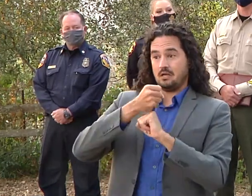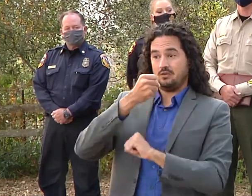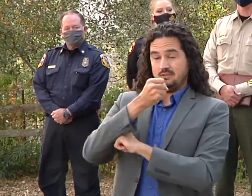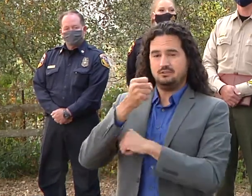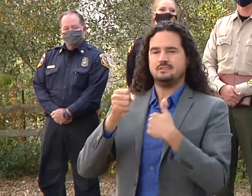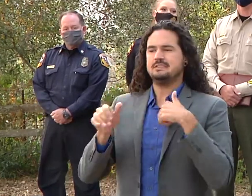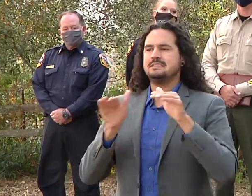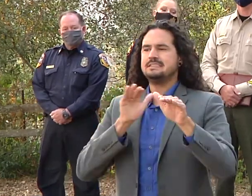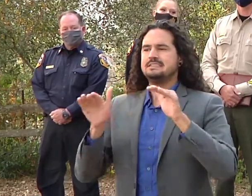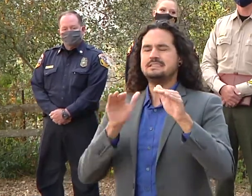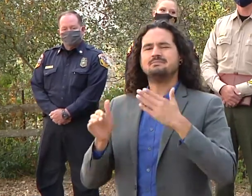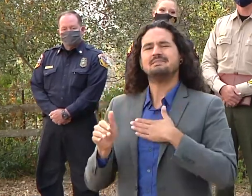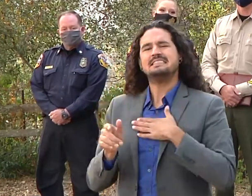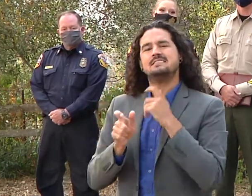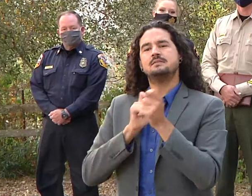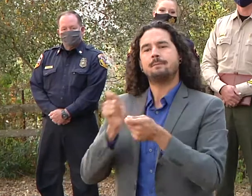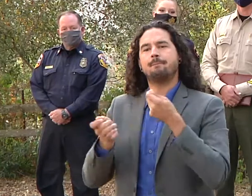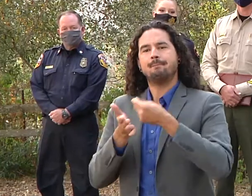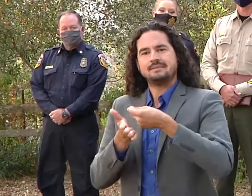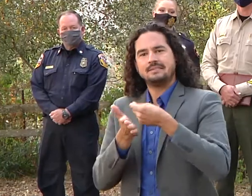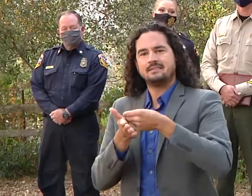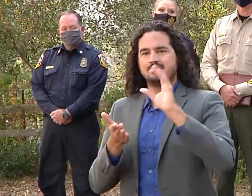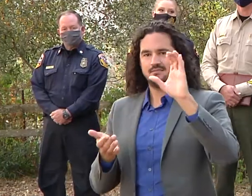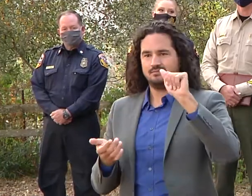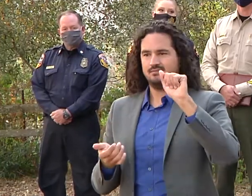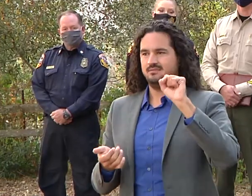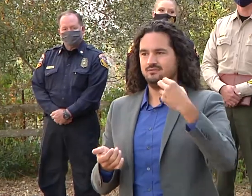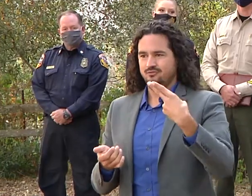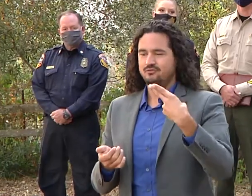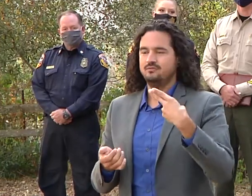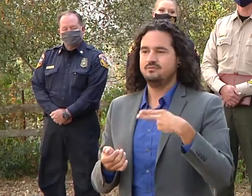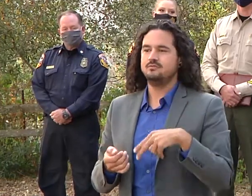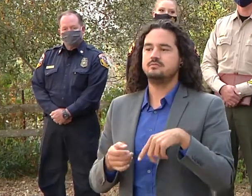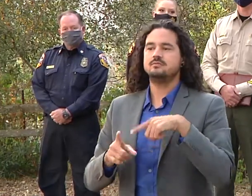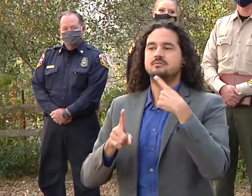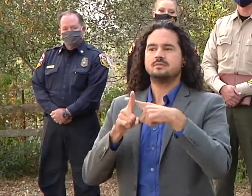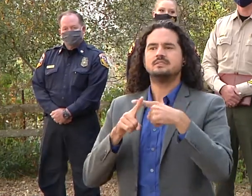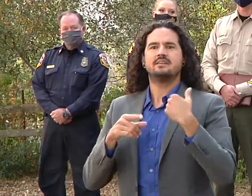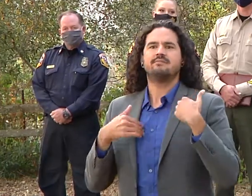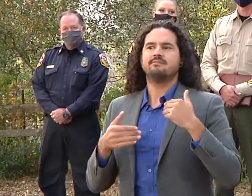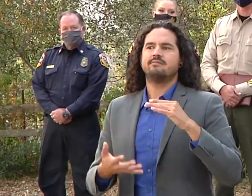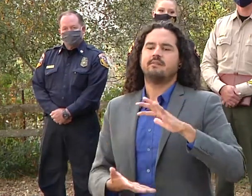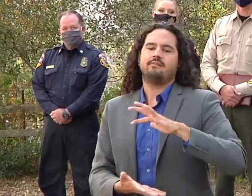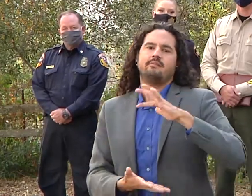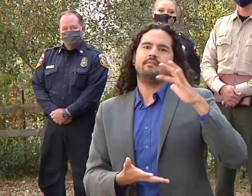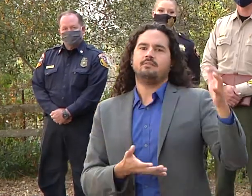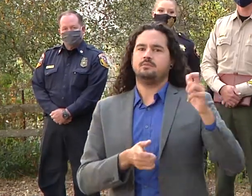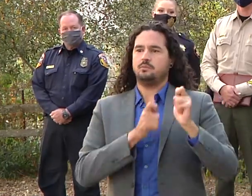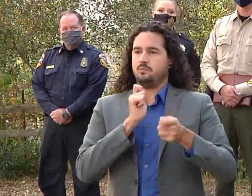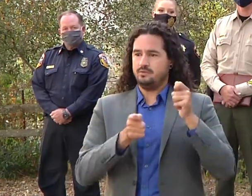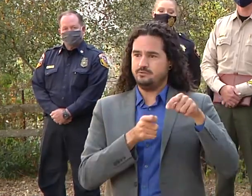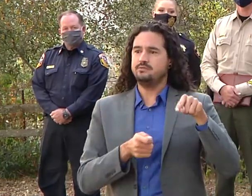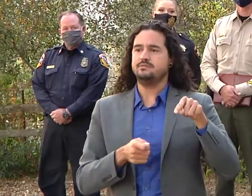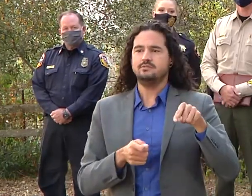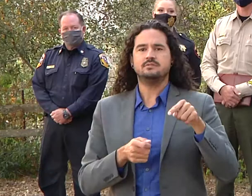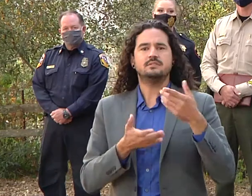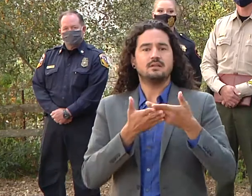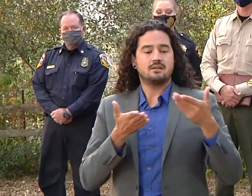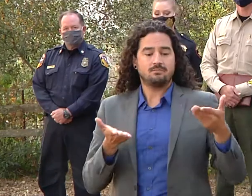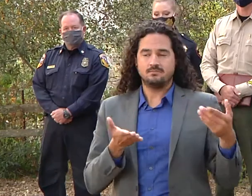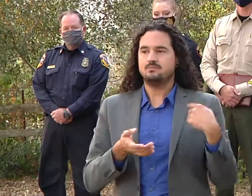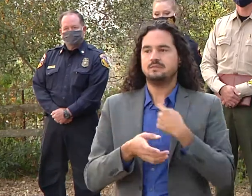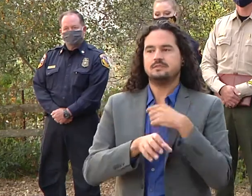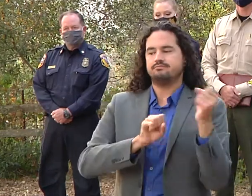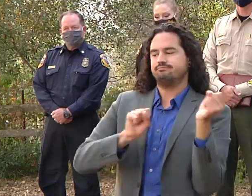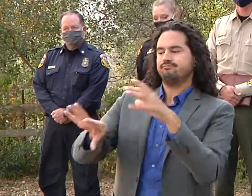areas but we also have a large amount of donated items that we're getting to evacuees those site hours change